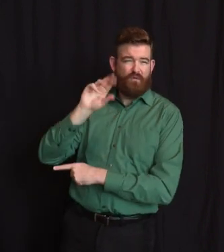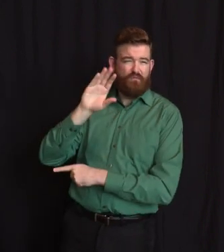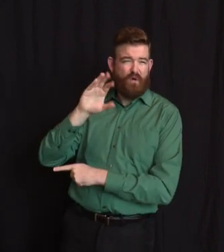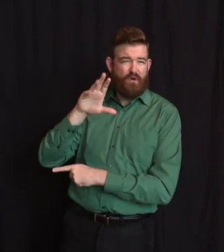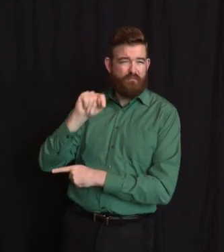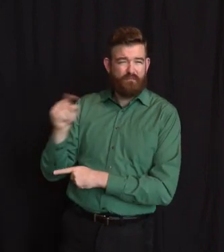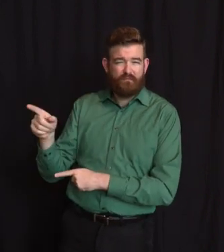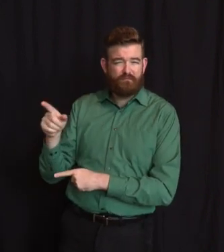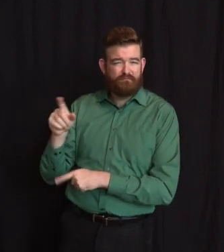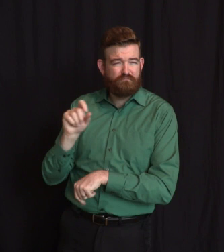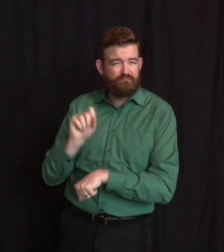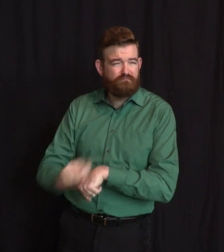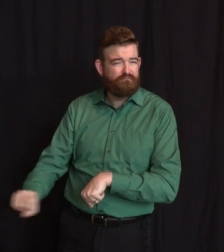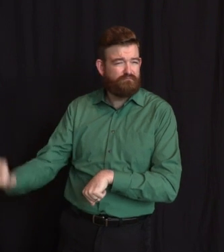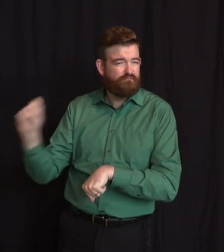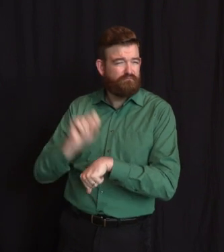prayers. We will not forget him.